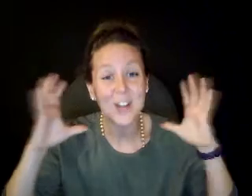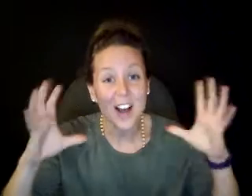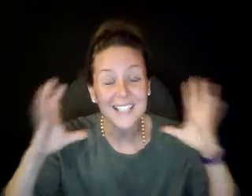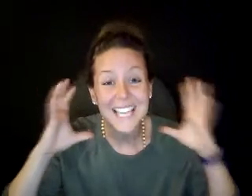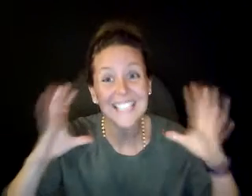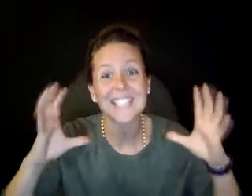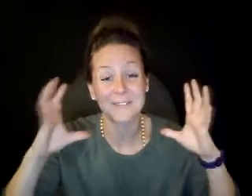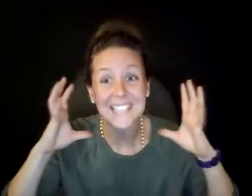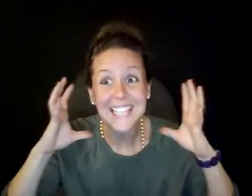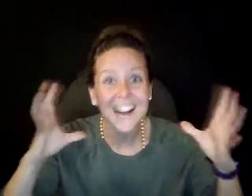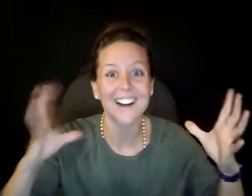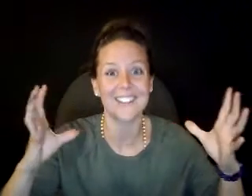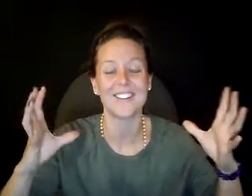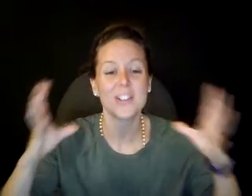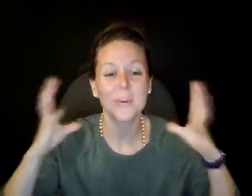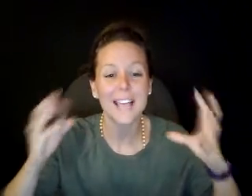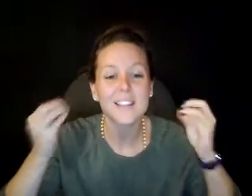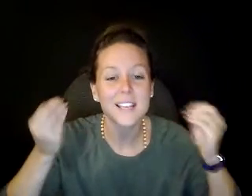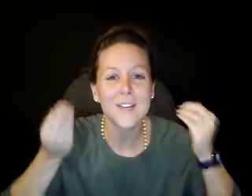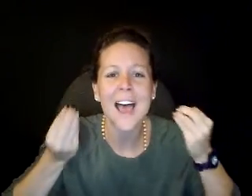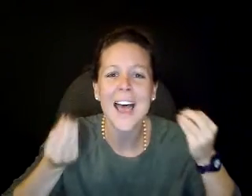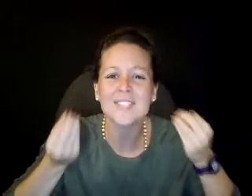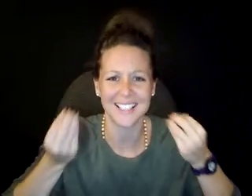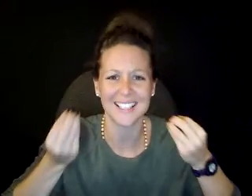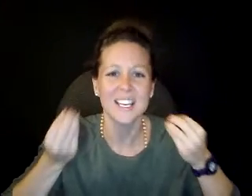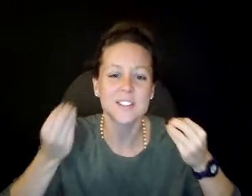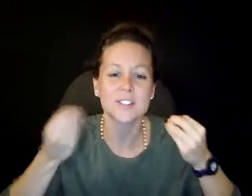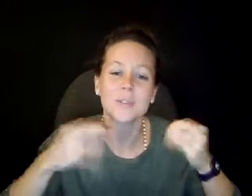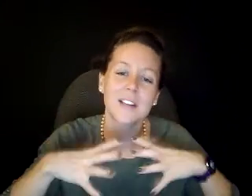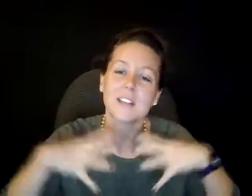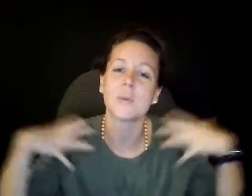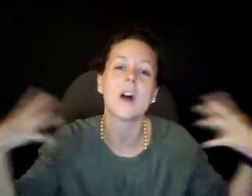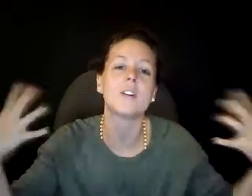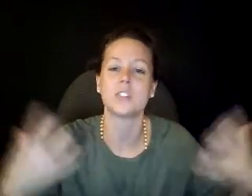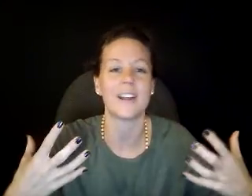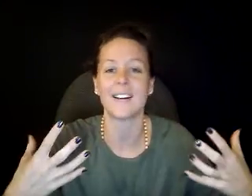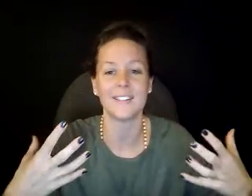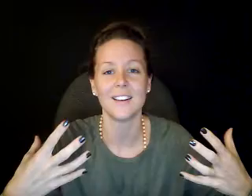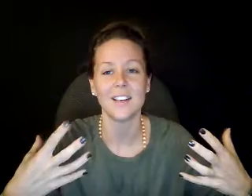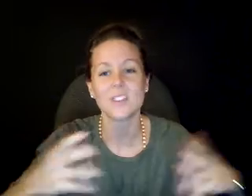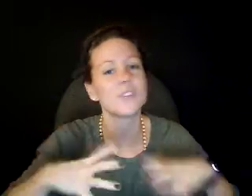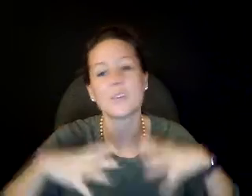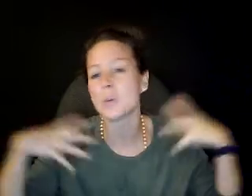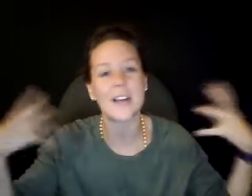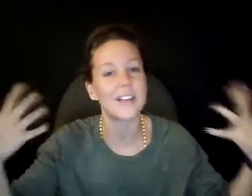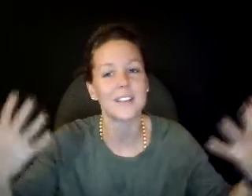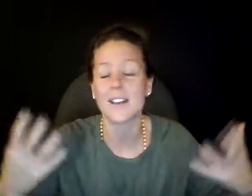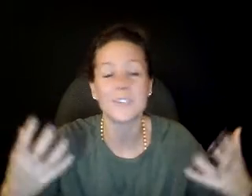God's kingdom of love, the reality of heaven. This is the reality that we all share. This is the true reality that never